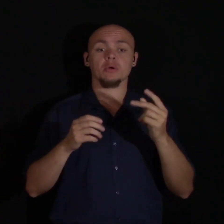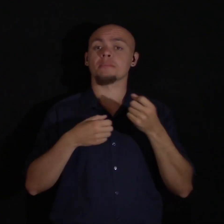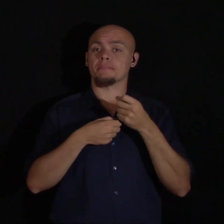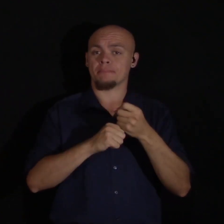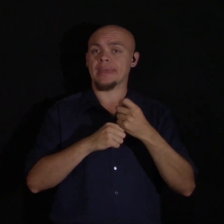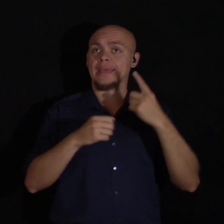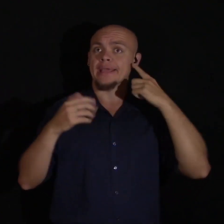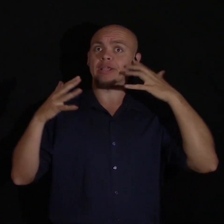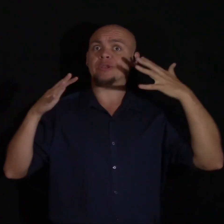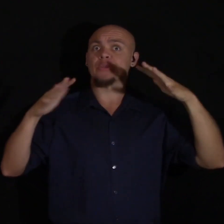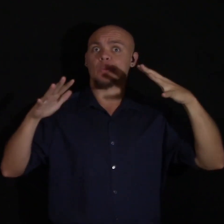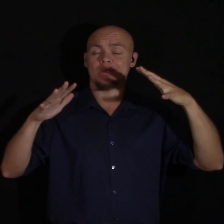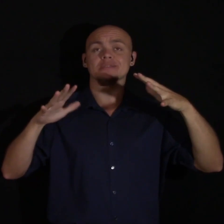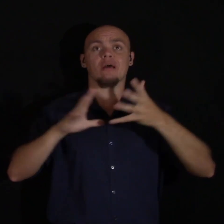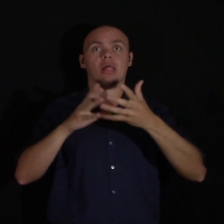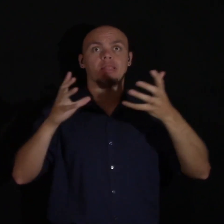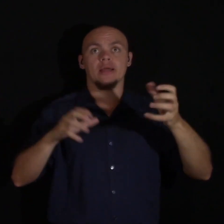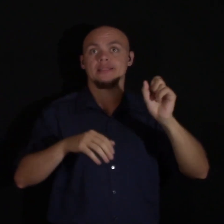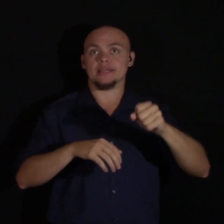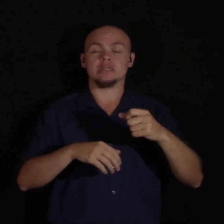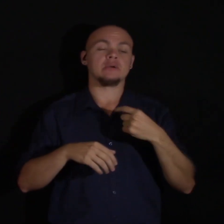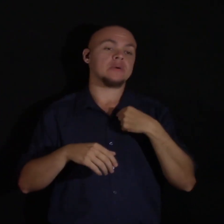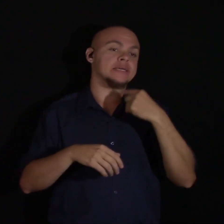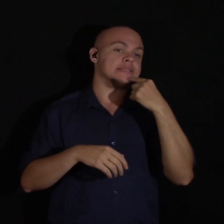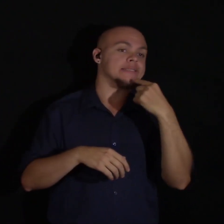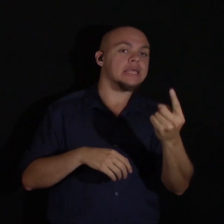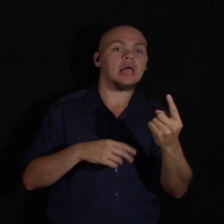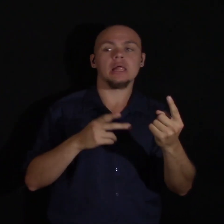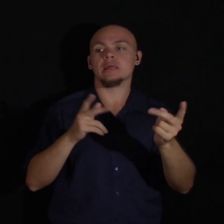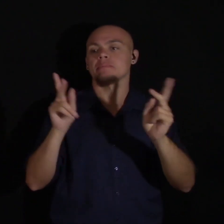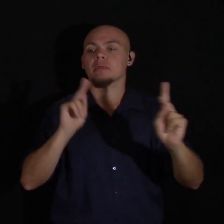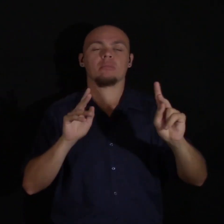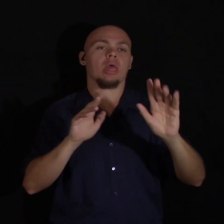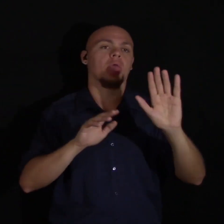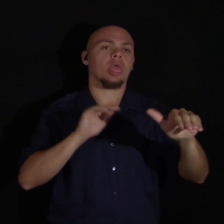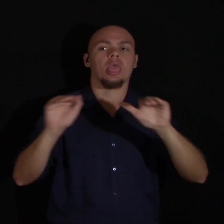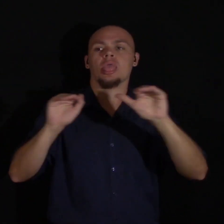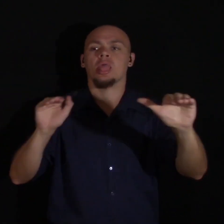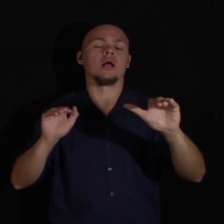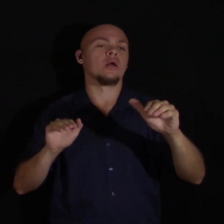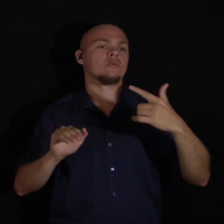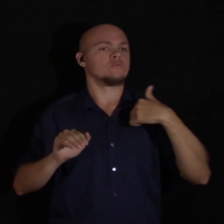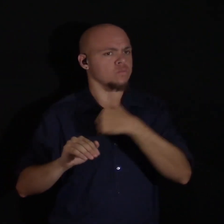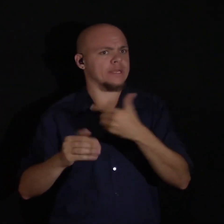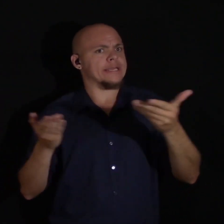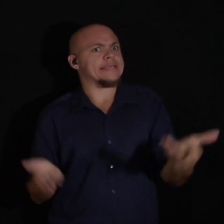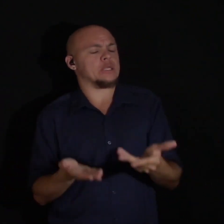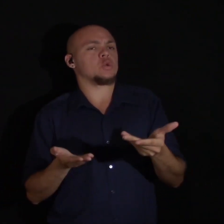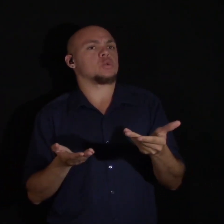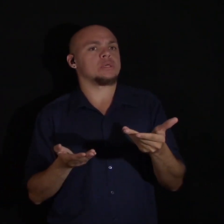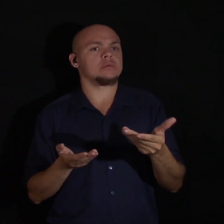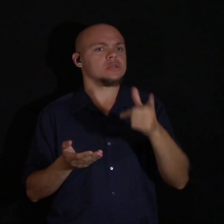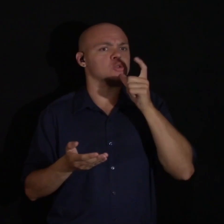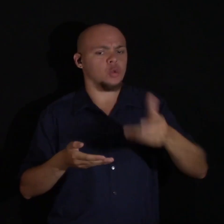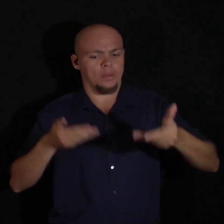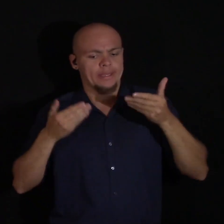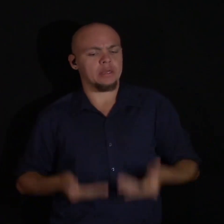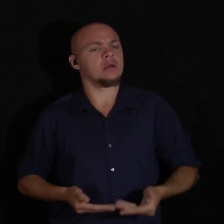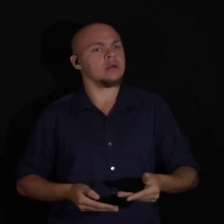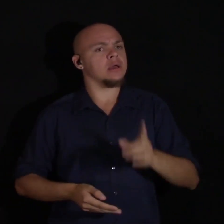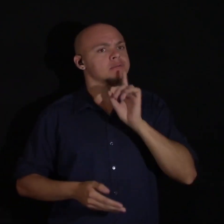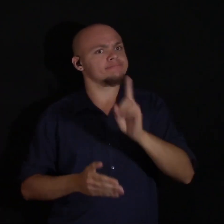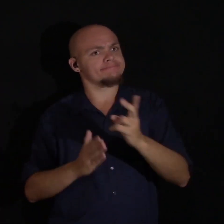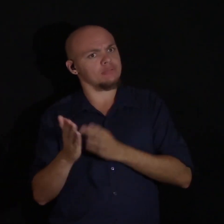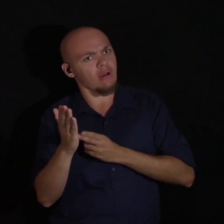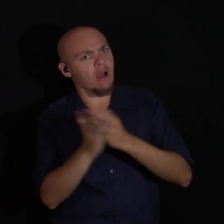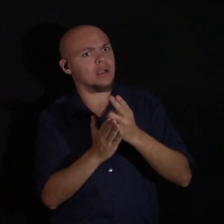which is good. We are telling people, this is who we are. This is who we authentically are.